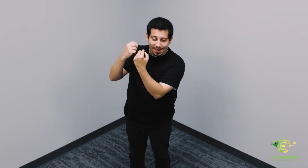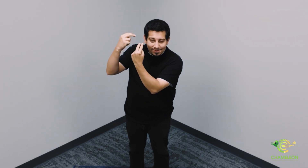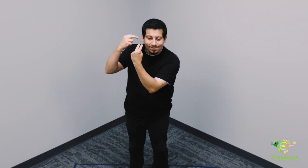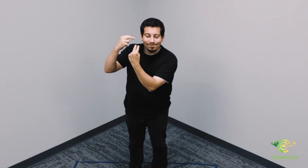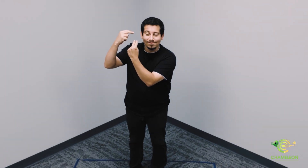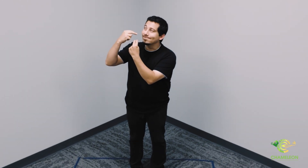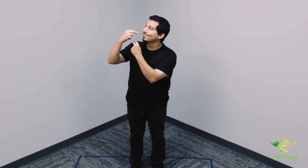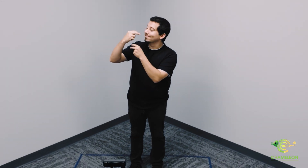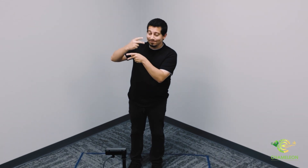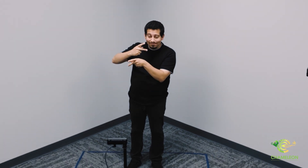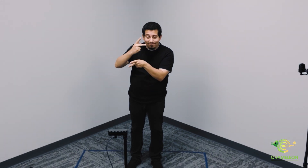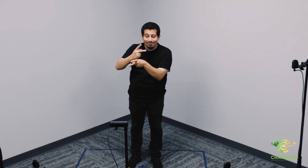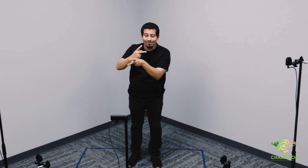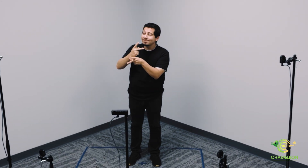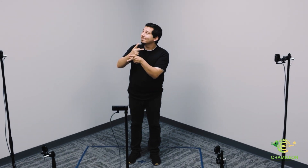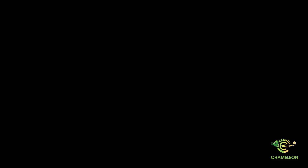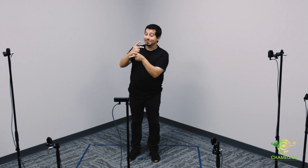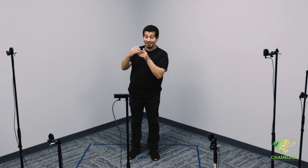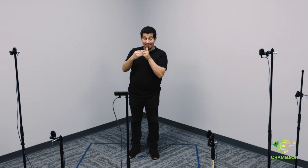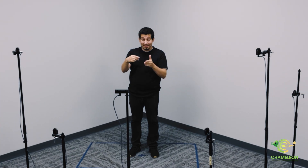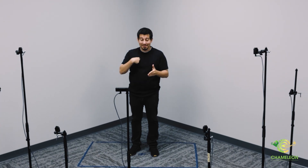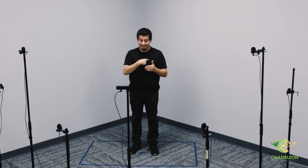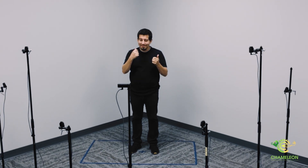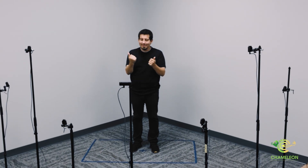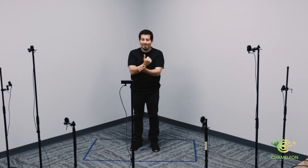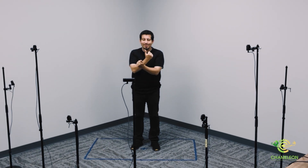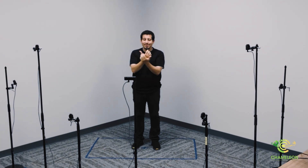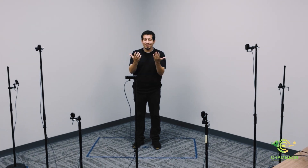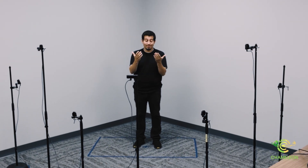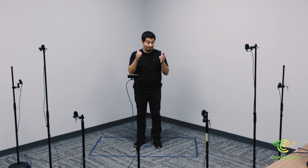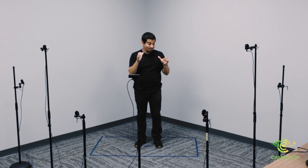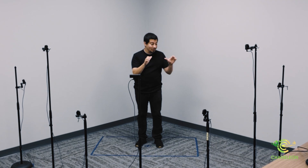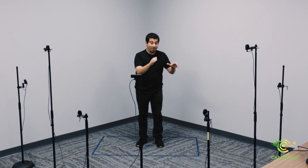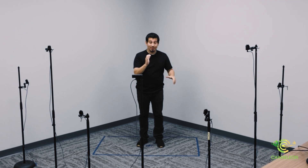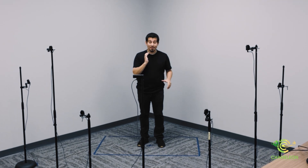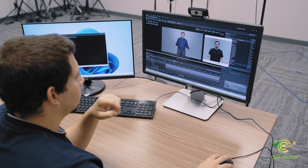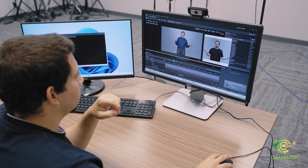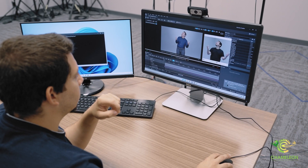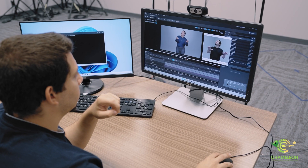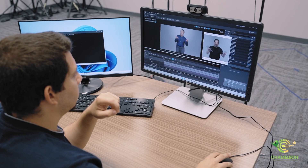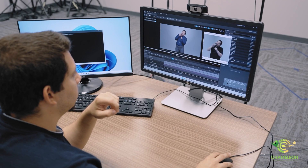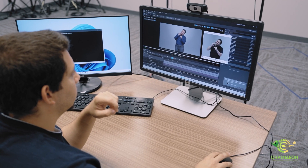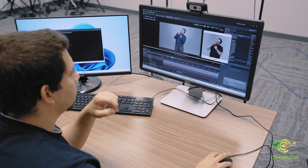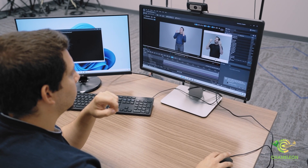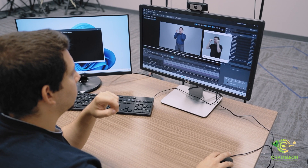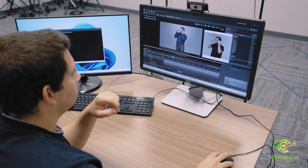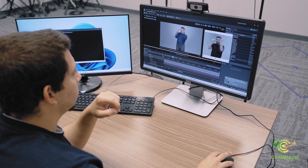translation. This innovative markerless system uses multiple cameras to facilitate the accurate recognition